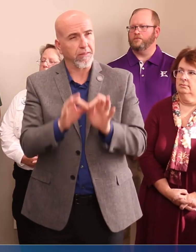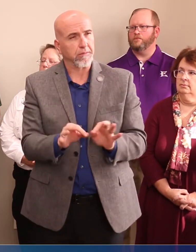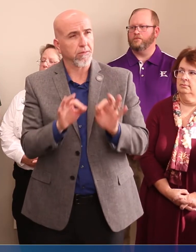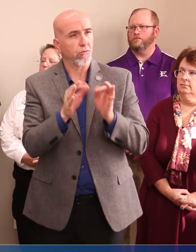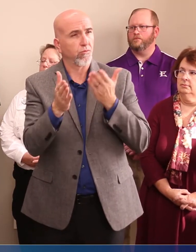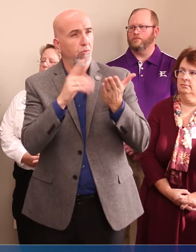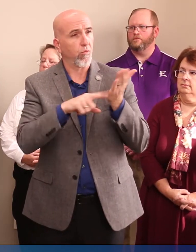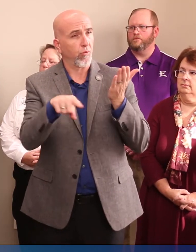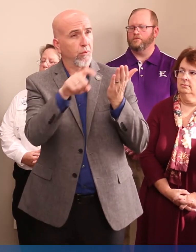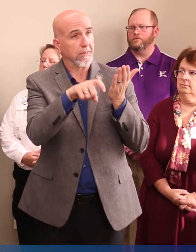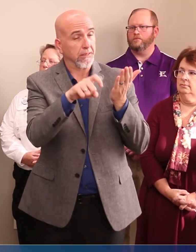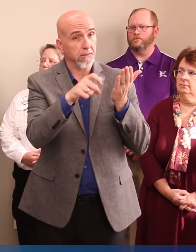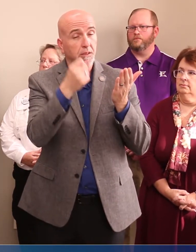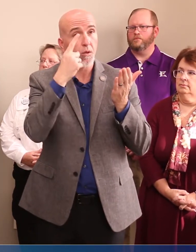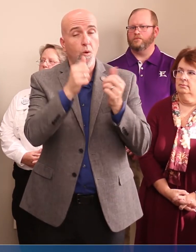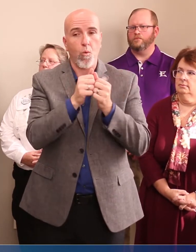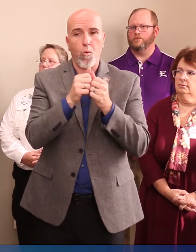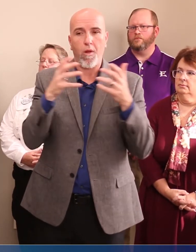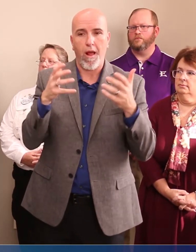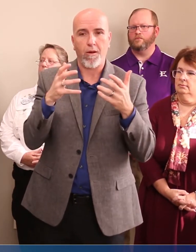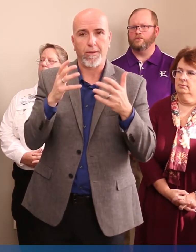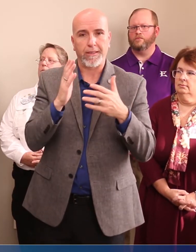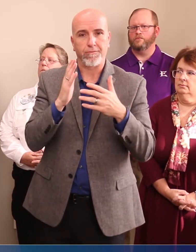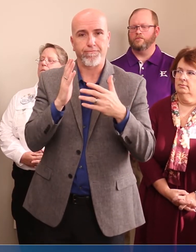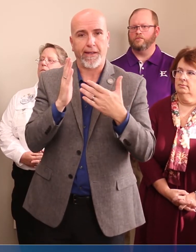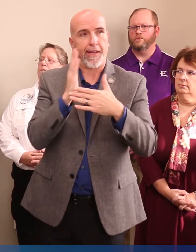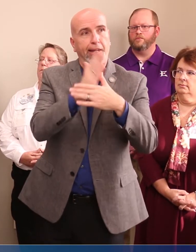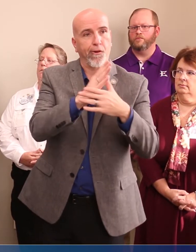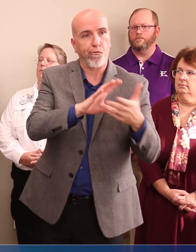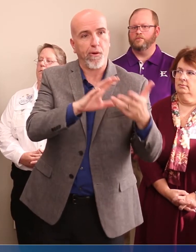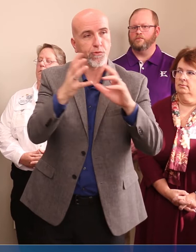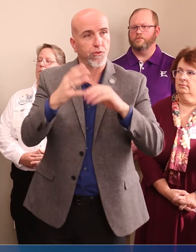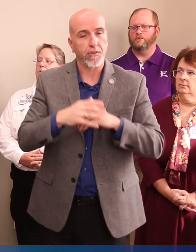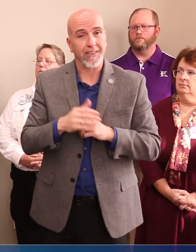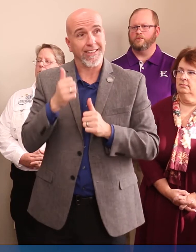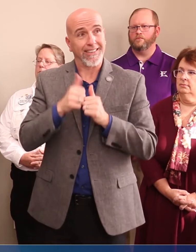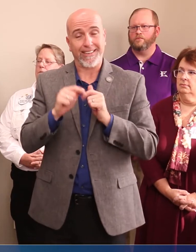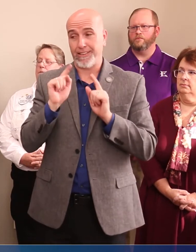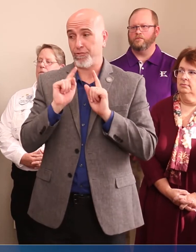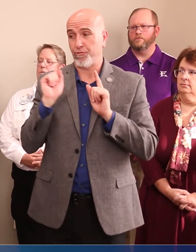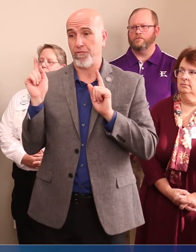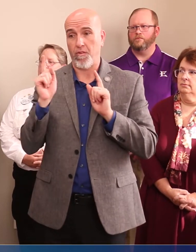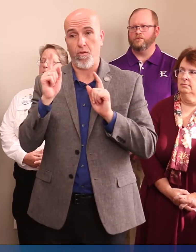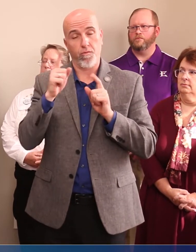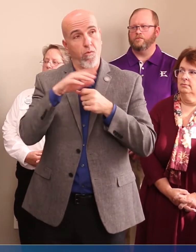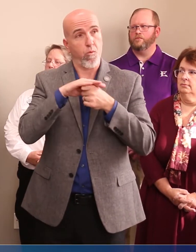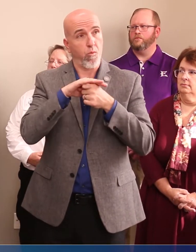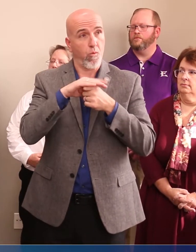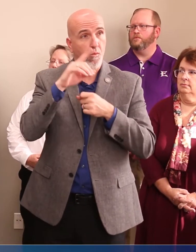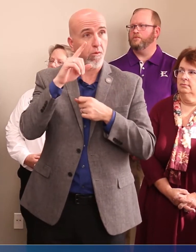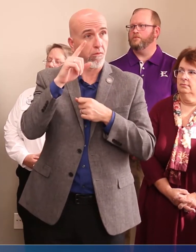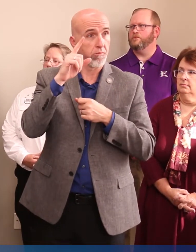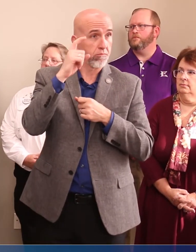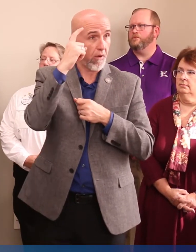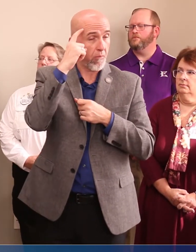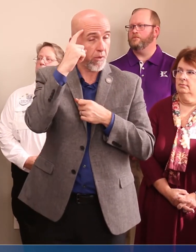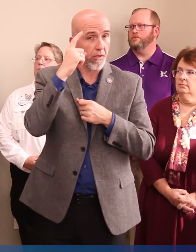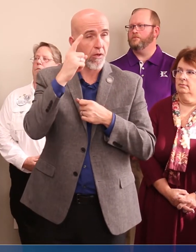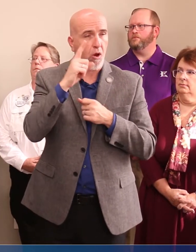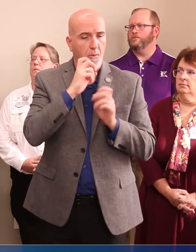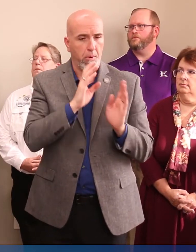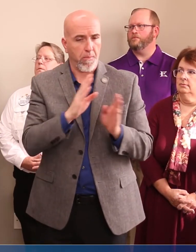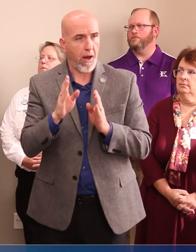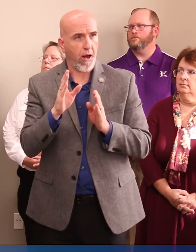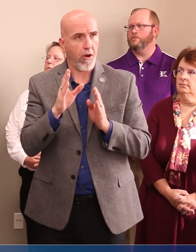need without interruption. Each of these local governments has prepared and has sharpened their